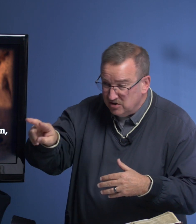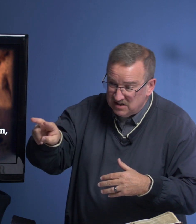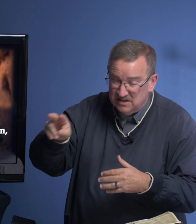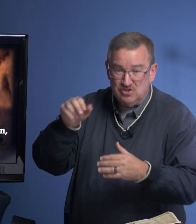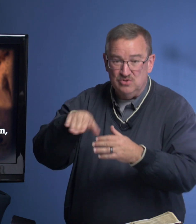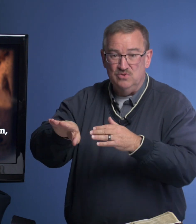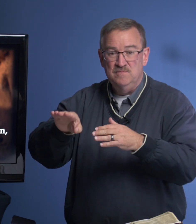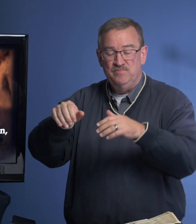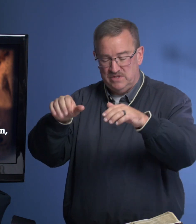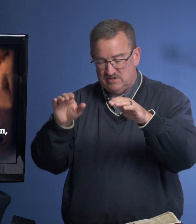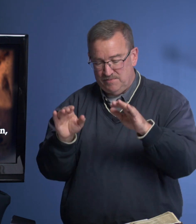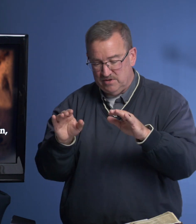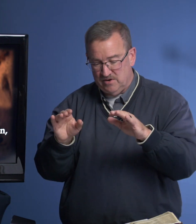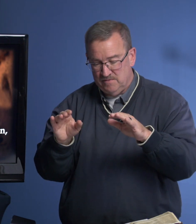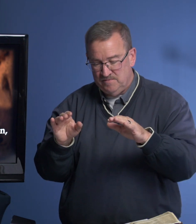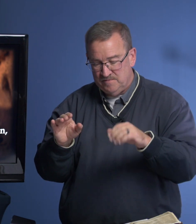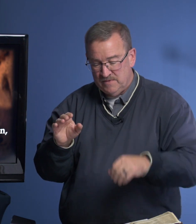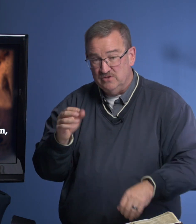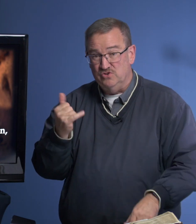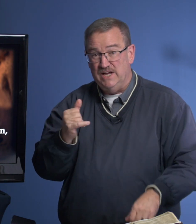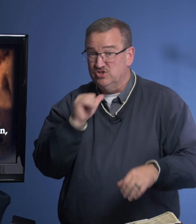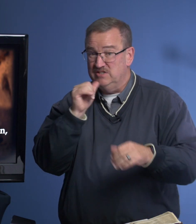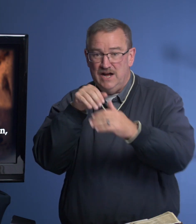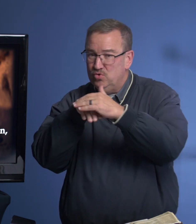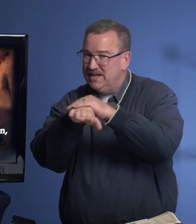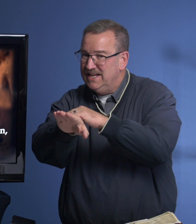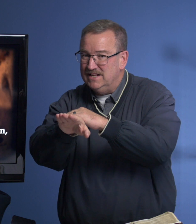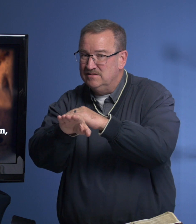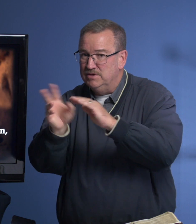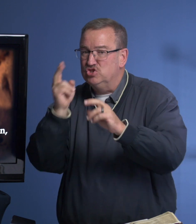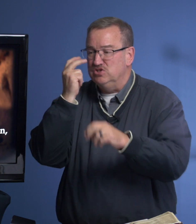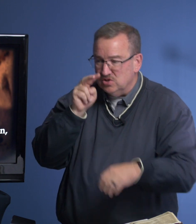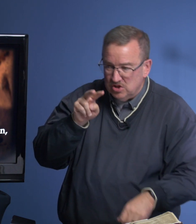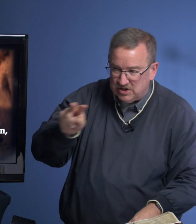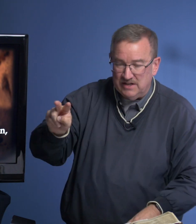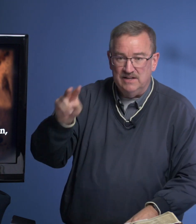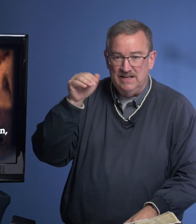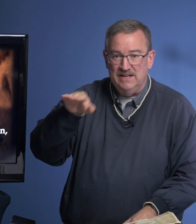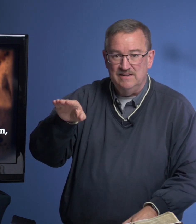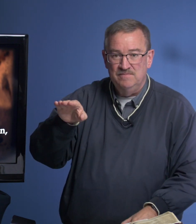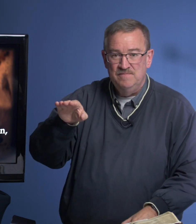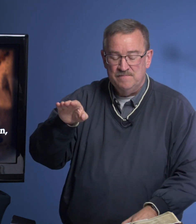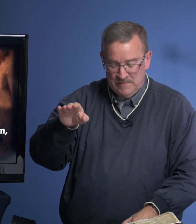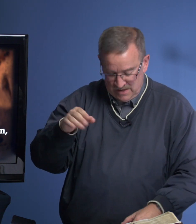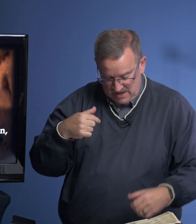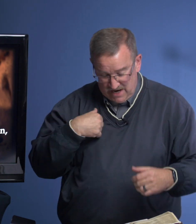looked into the sepulcher. So now she's not going in, but she's looking in. I